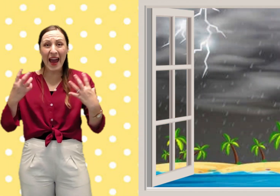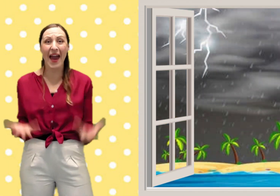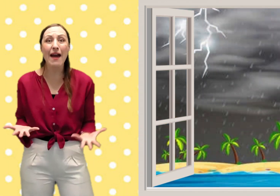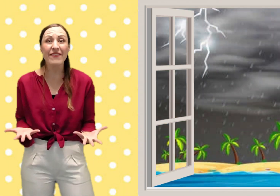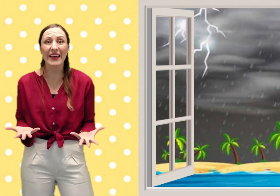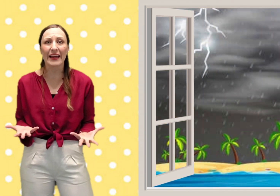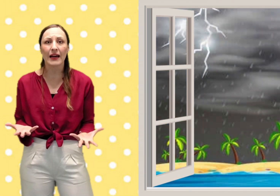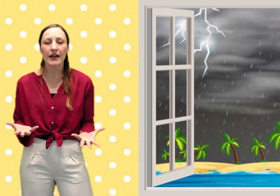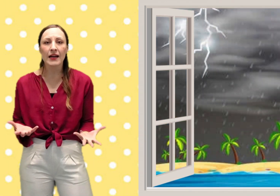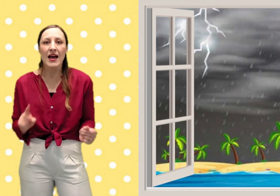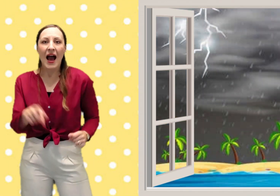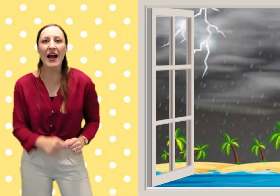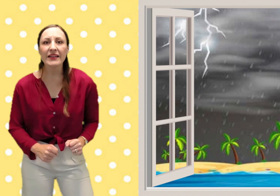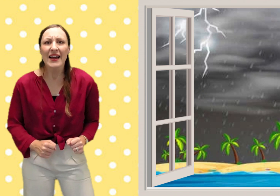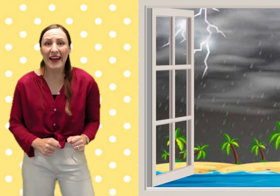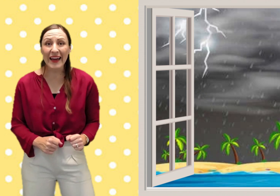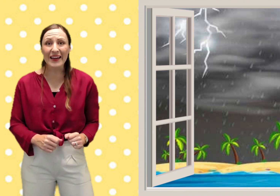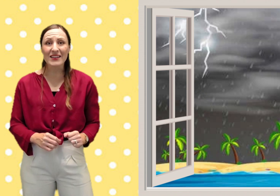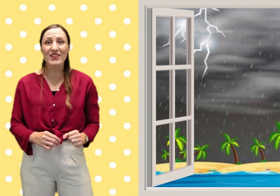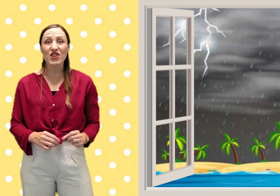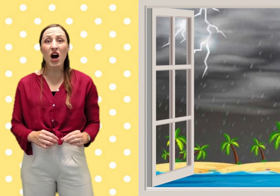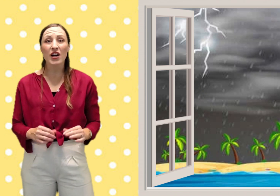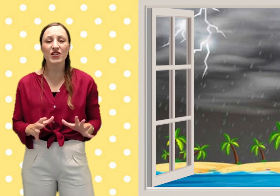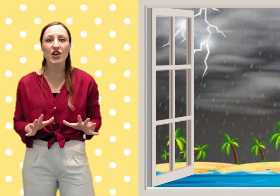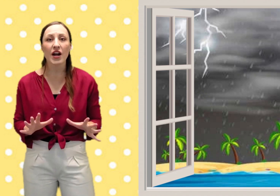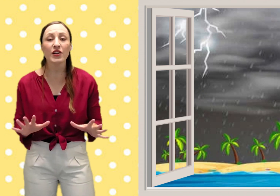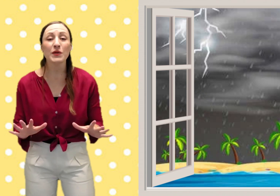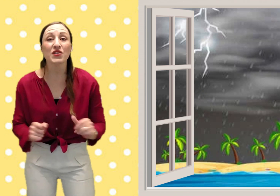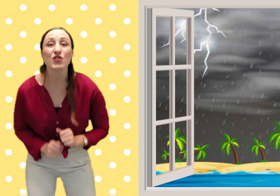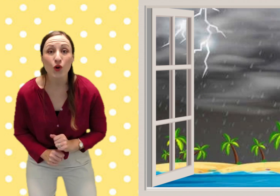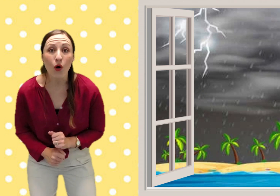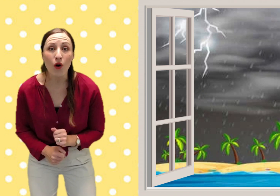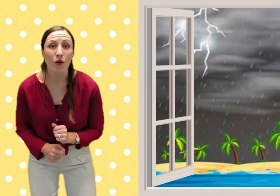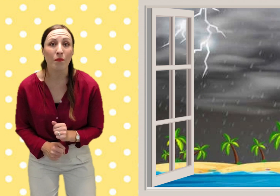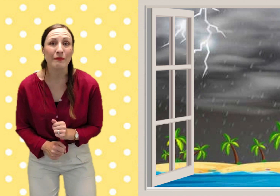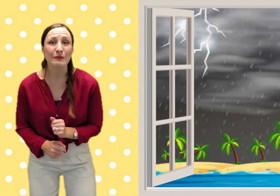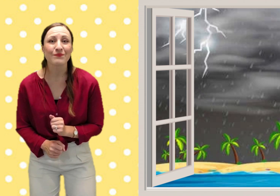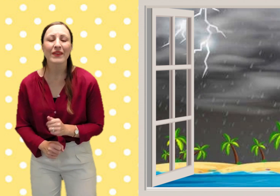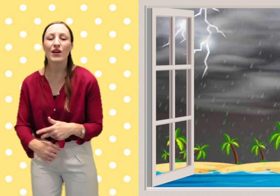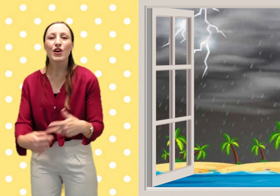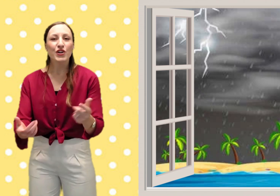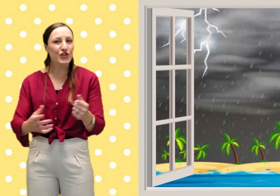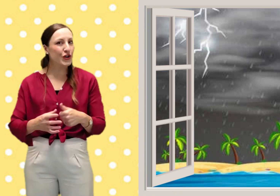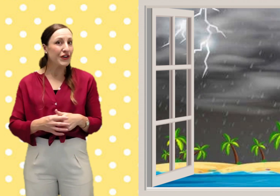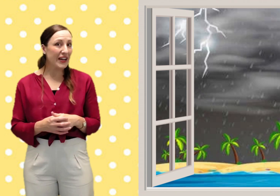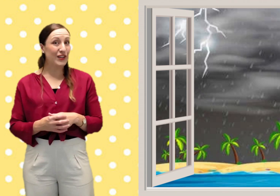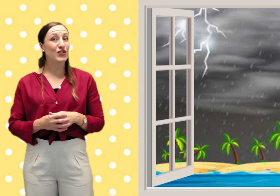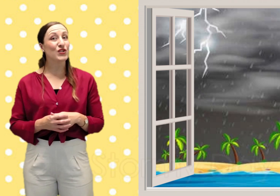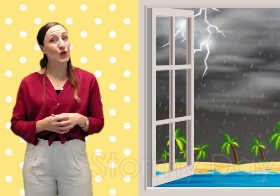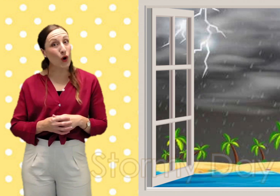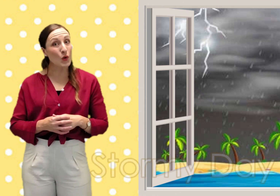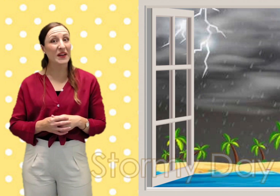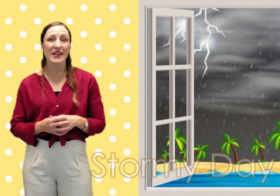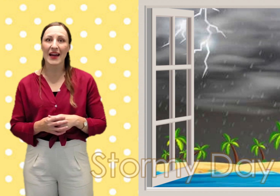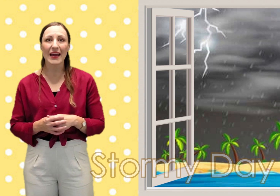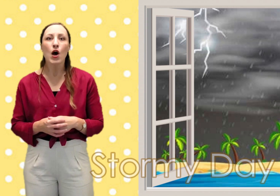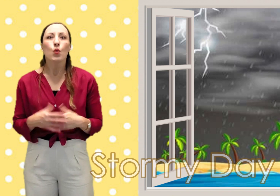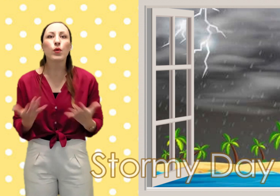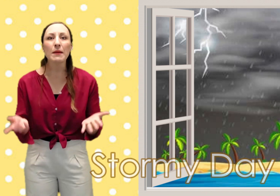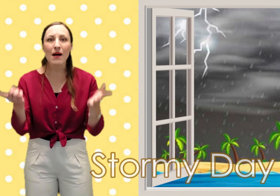heavy and it can start to turn into a storm during a stormy day we